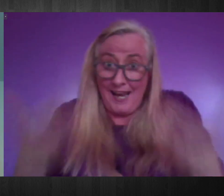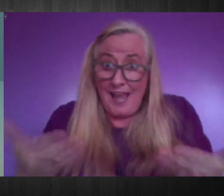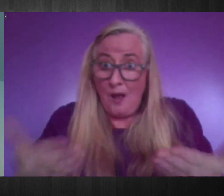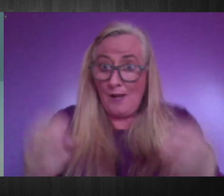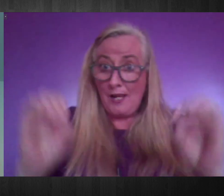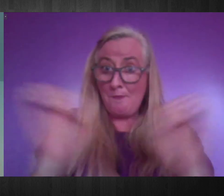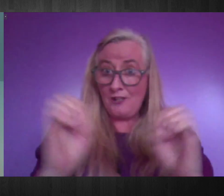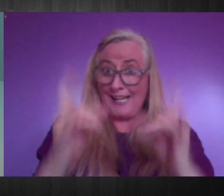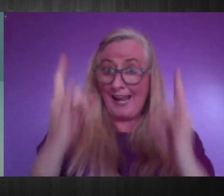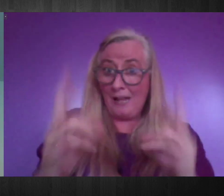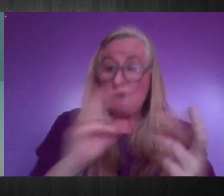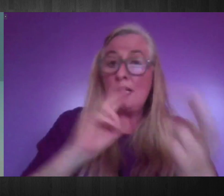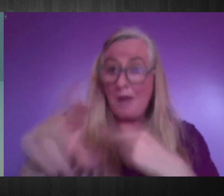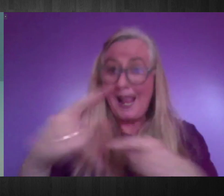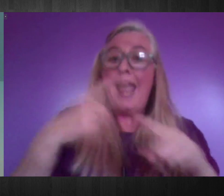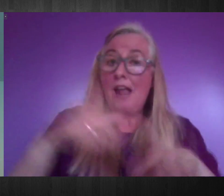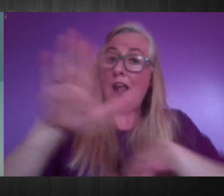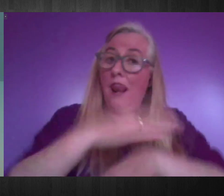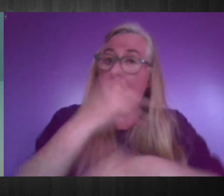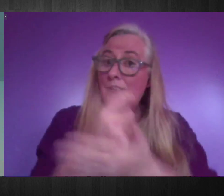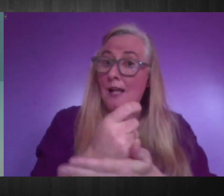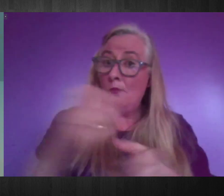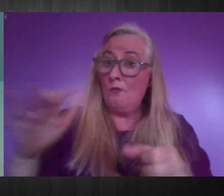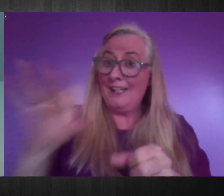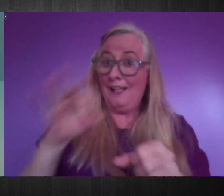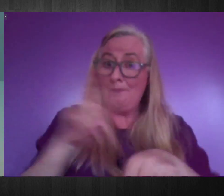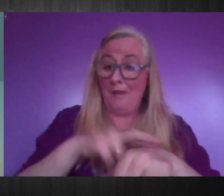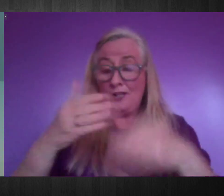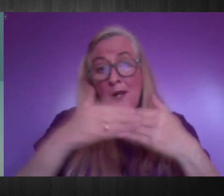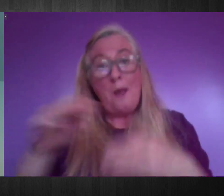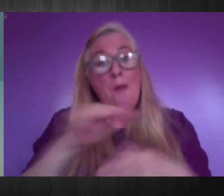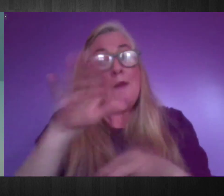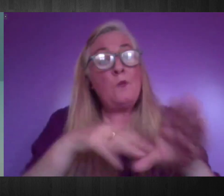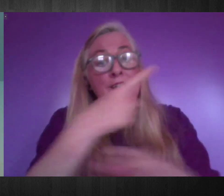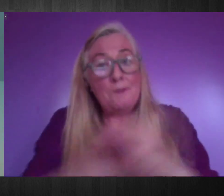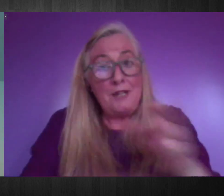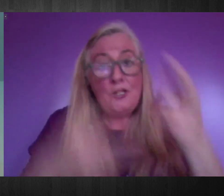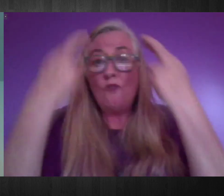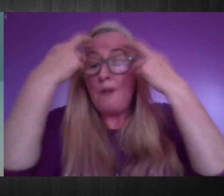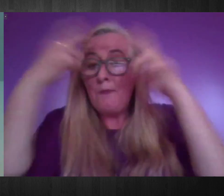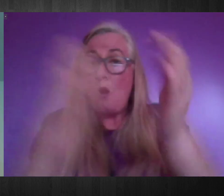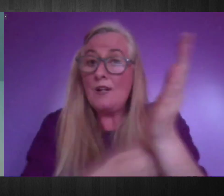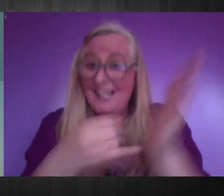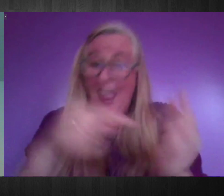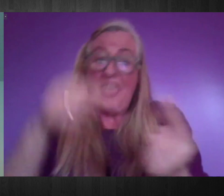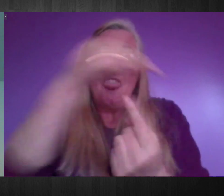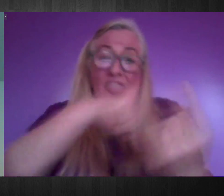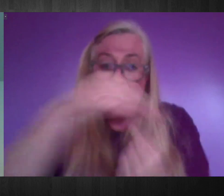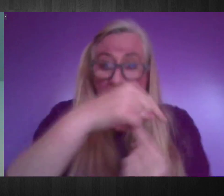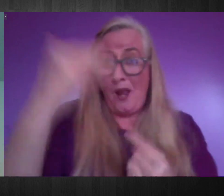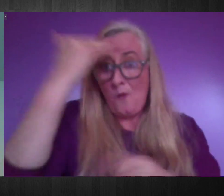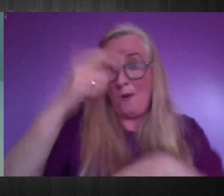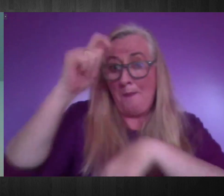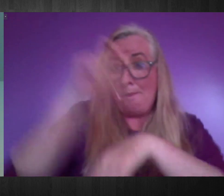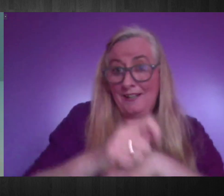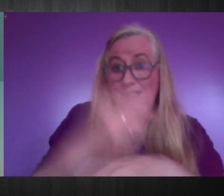longer term recovery from the crisis. Persons with disabilities and their representative organisations are best placed to inform a disability inclusive